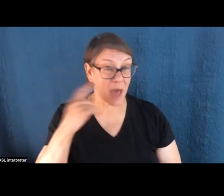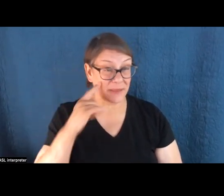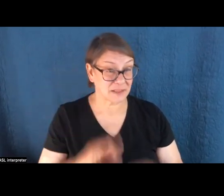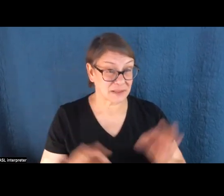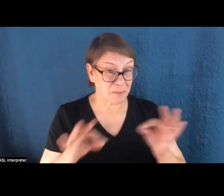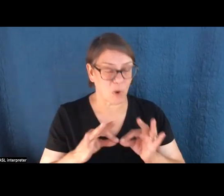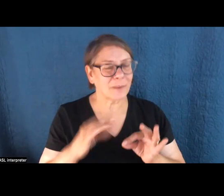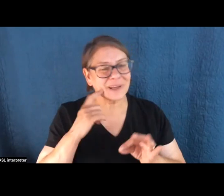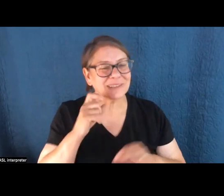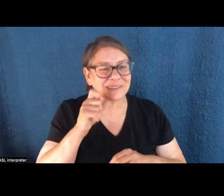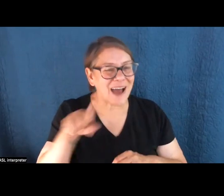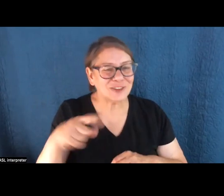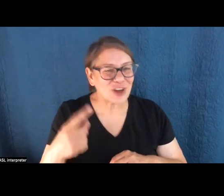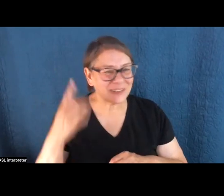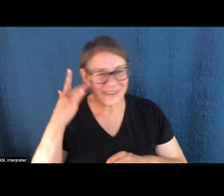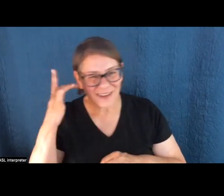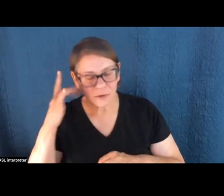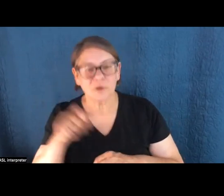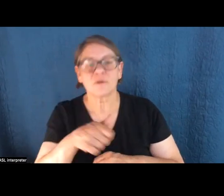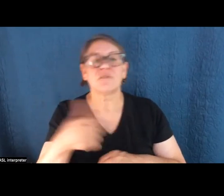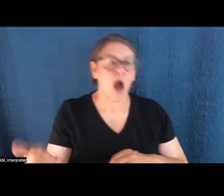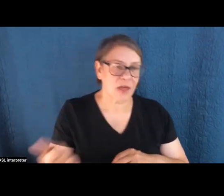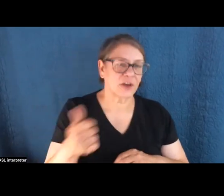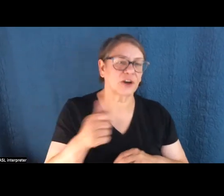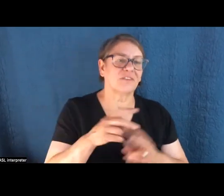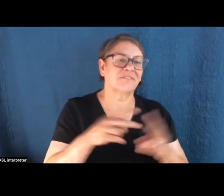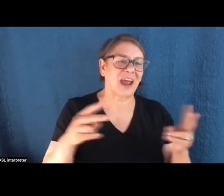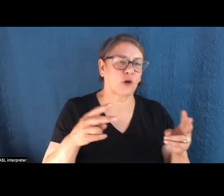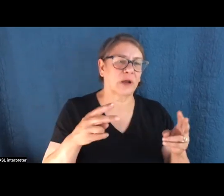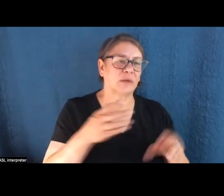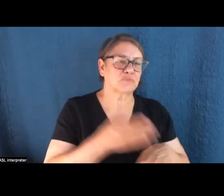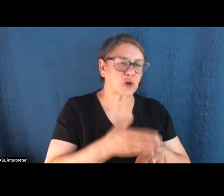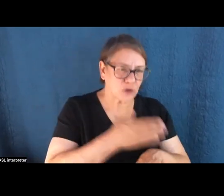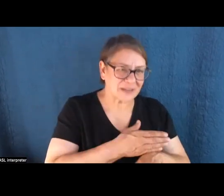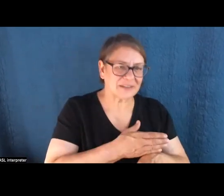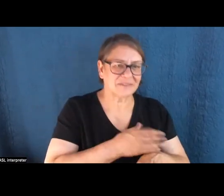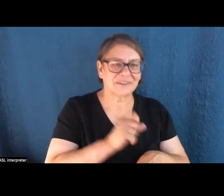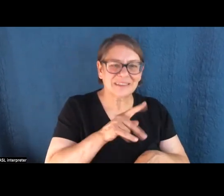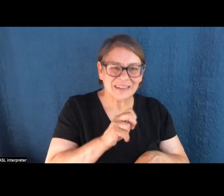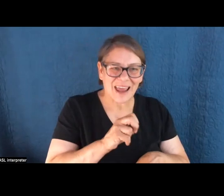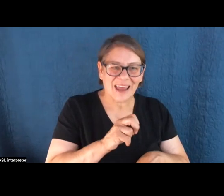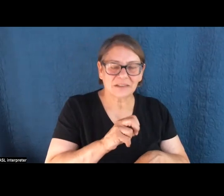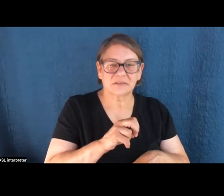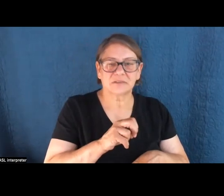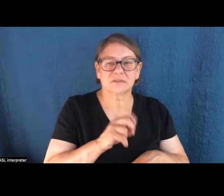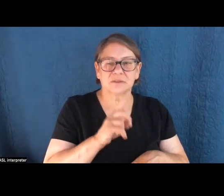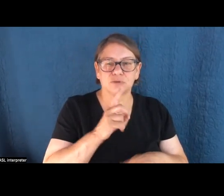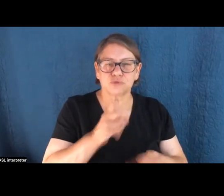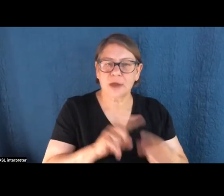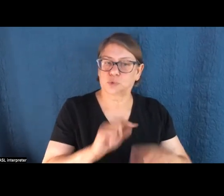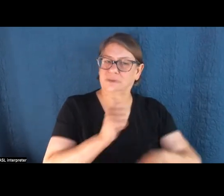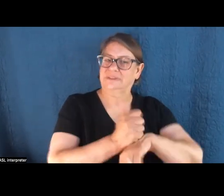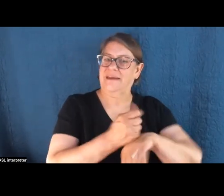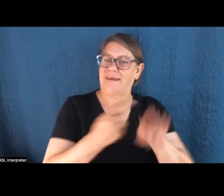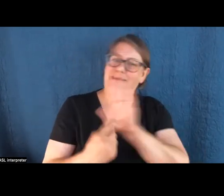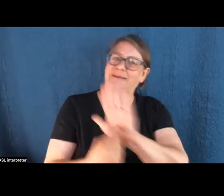just, you California, you've got other super progressive states, New York, Massachusetts, a couple others that are trying really hard to set an example for